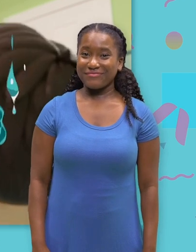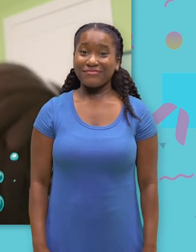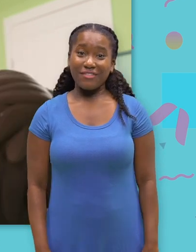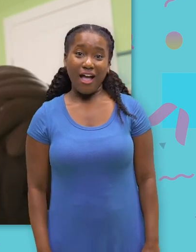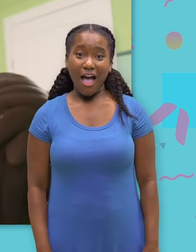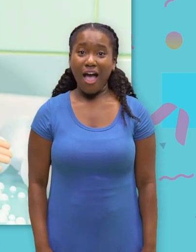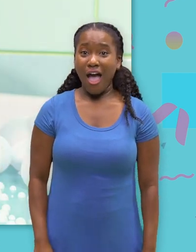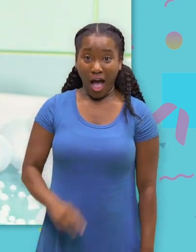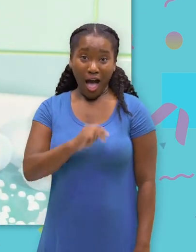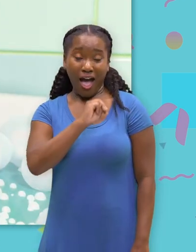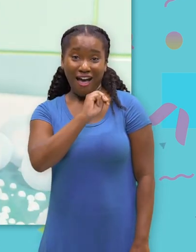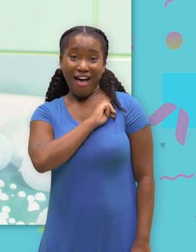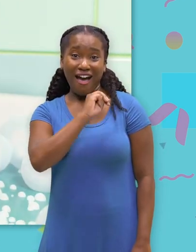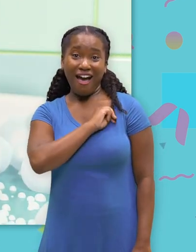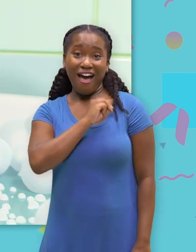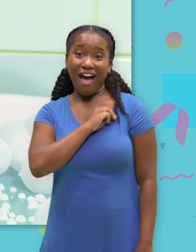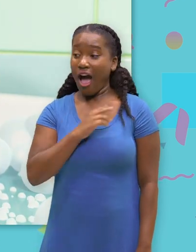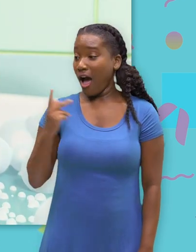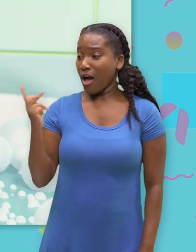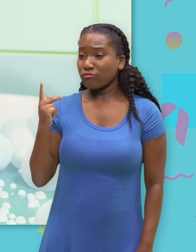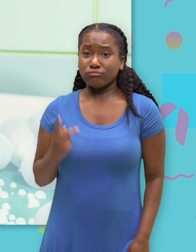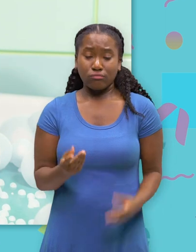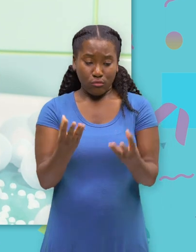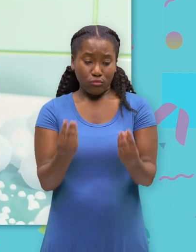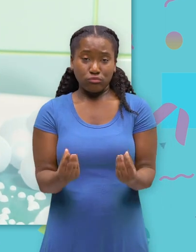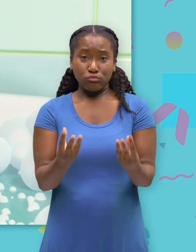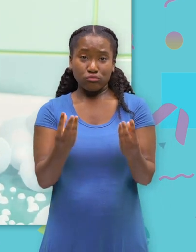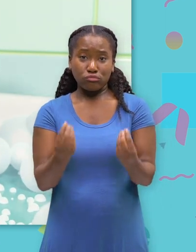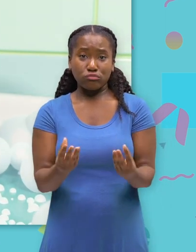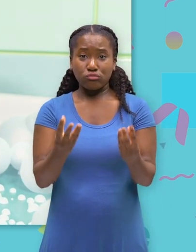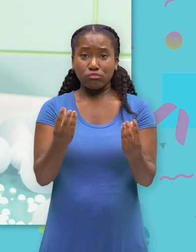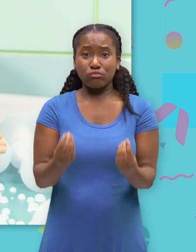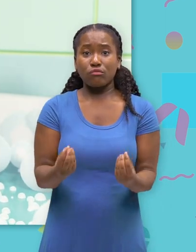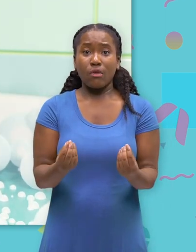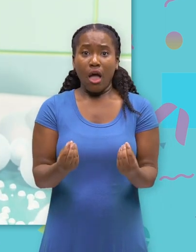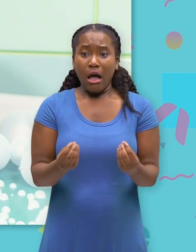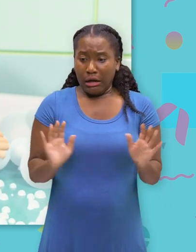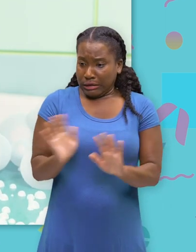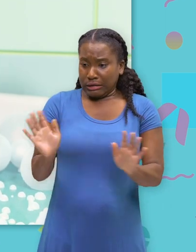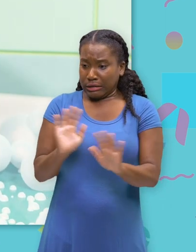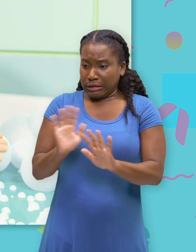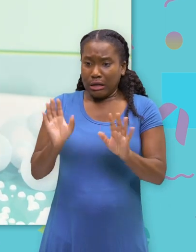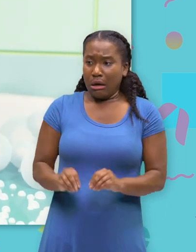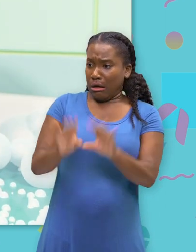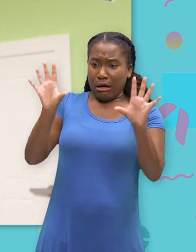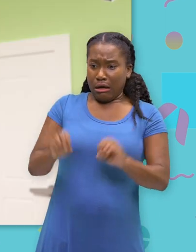Max, let's wash with your sponge Max, no splash, hey now,